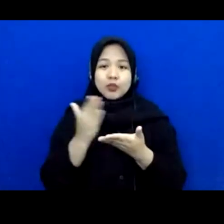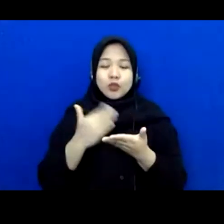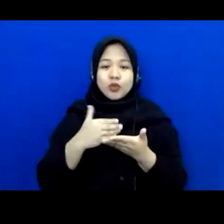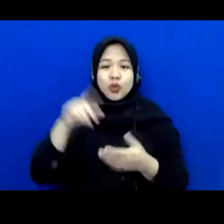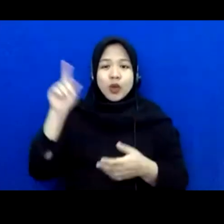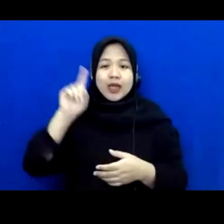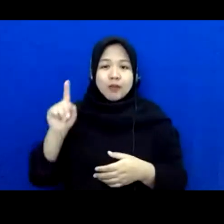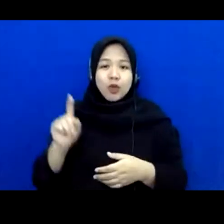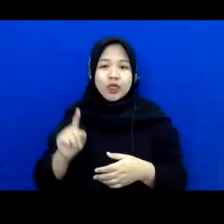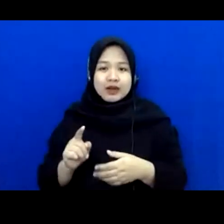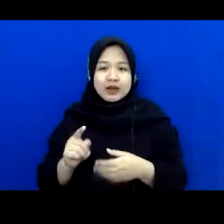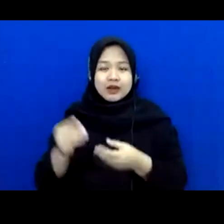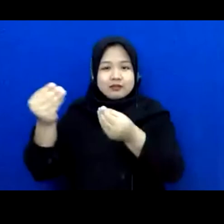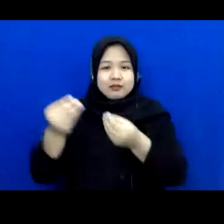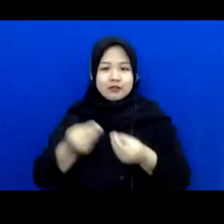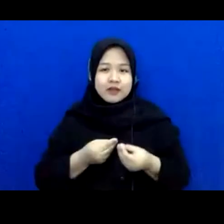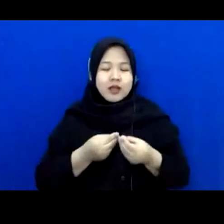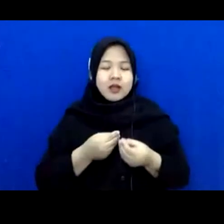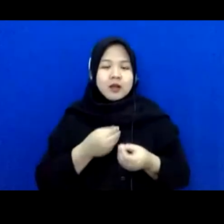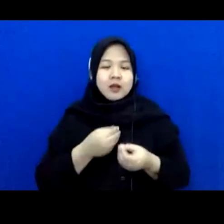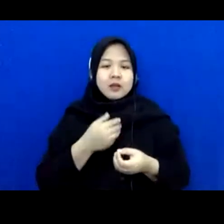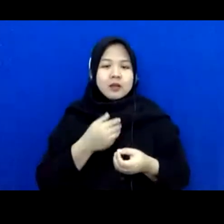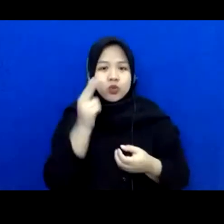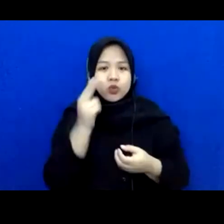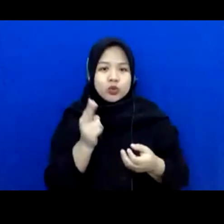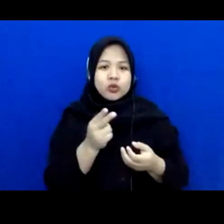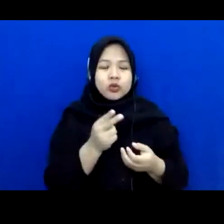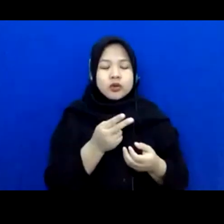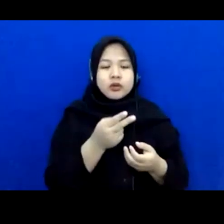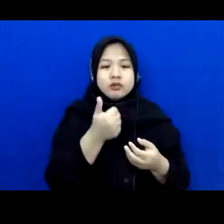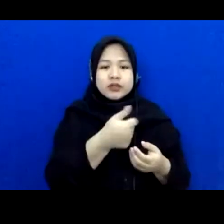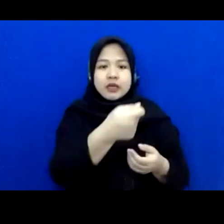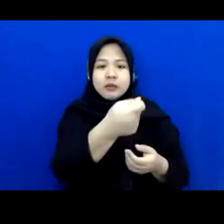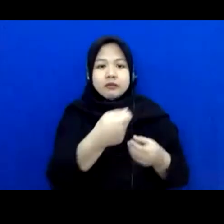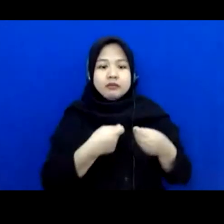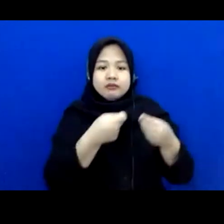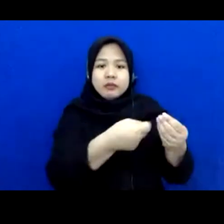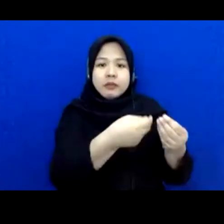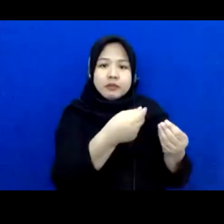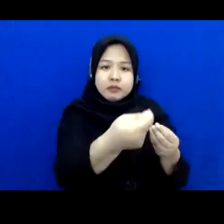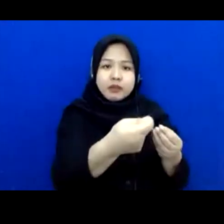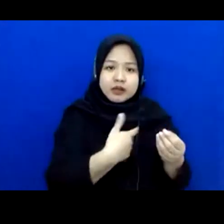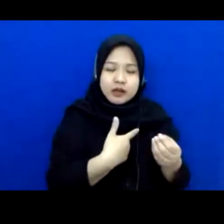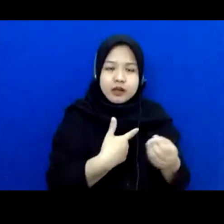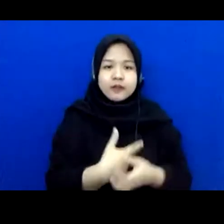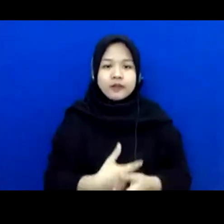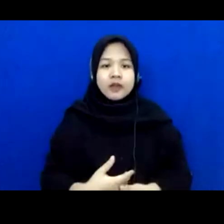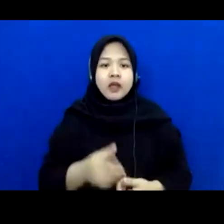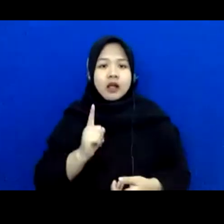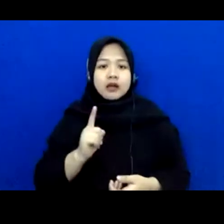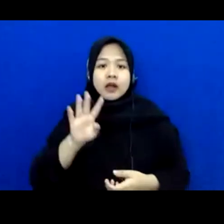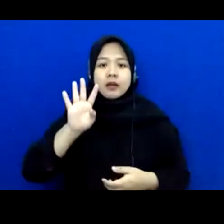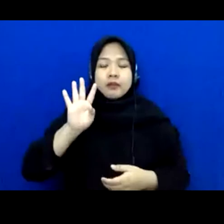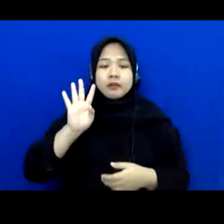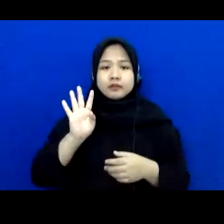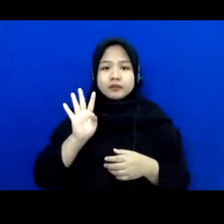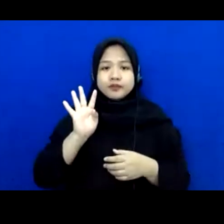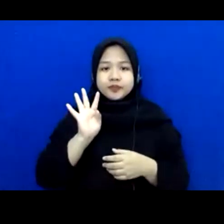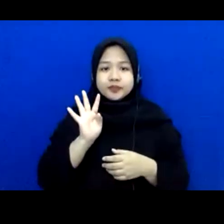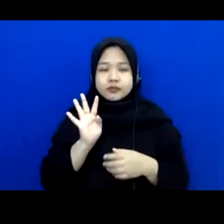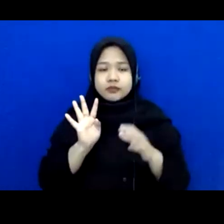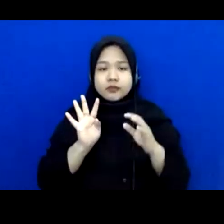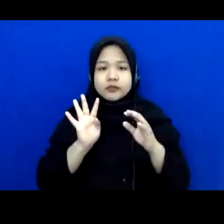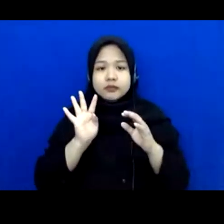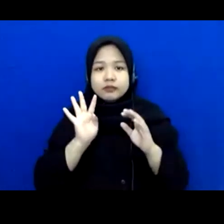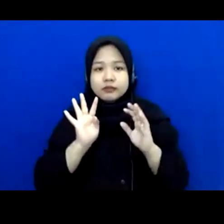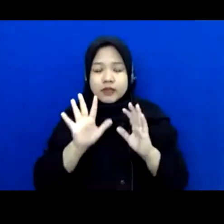job for a mother and child by the way they're all paid right so i got five to hospital now number six is coming up where mother